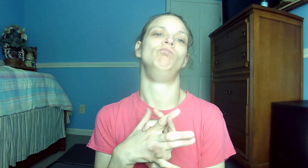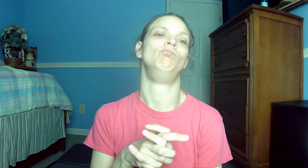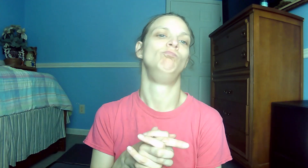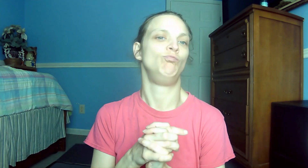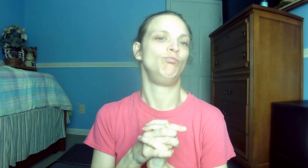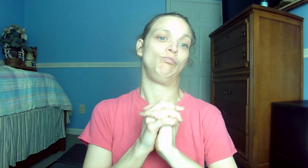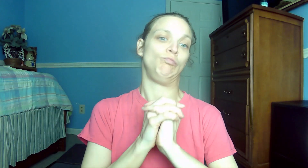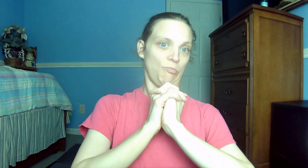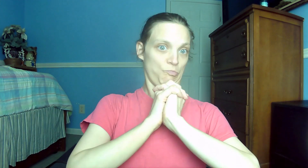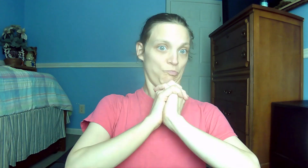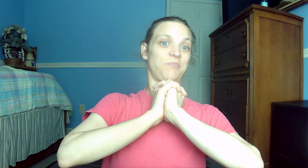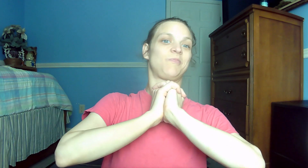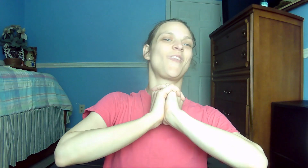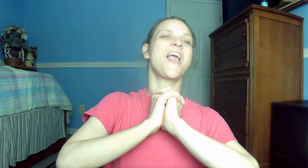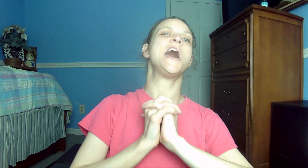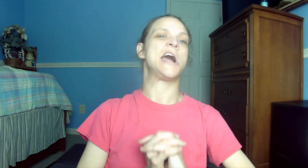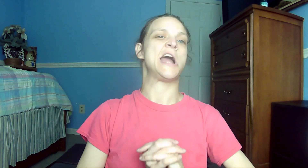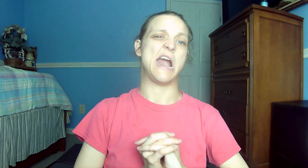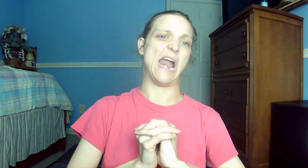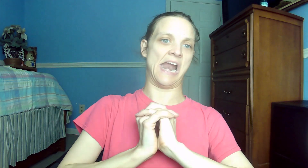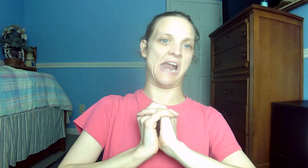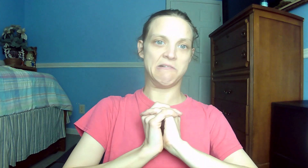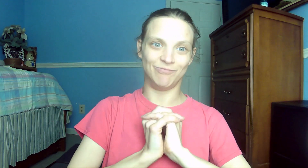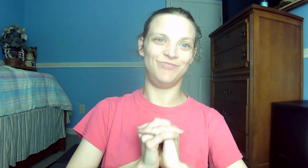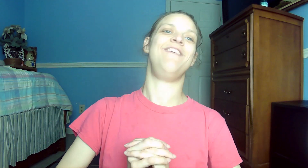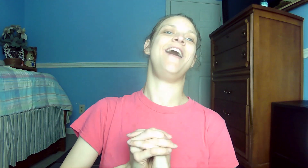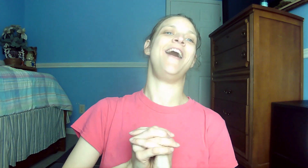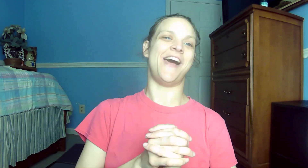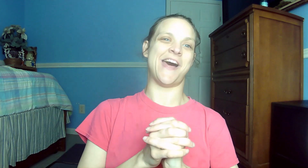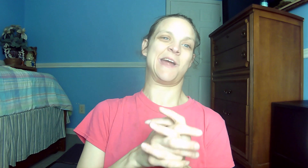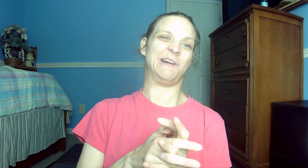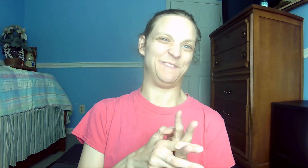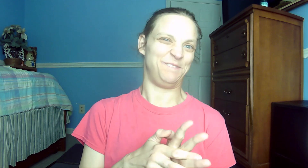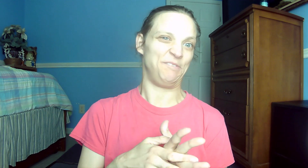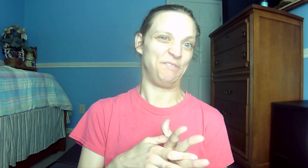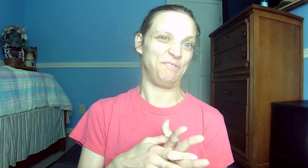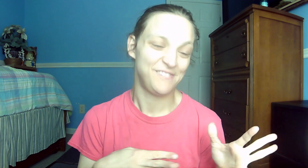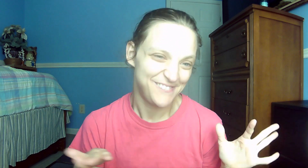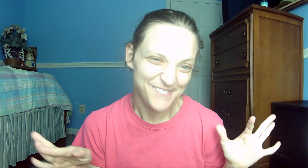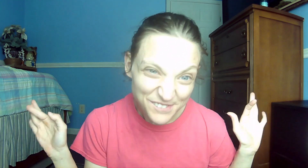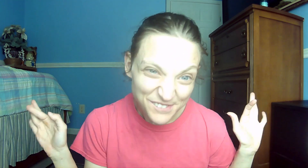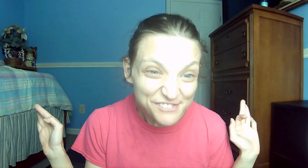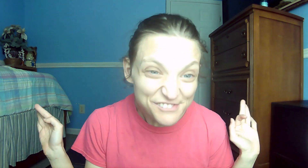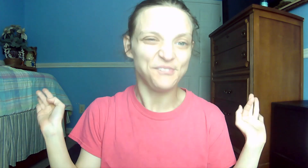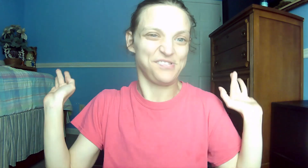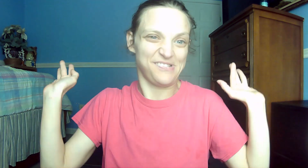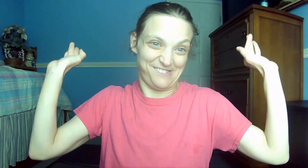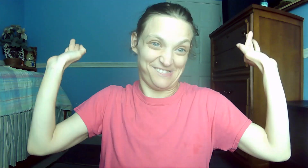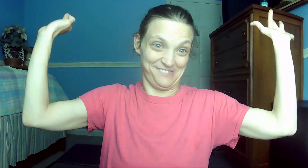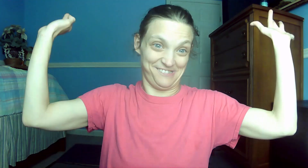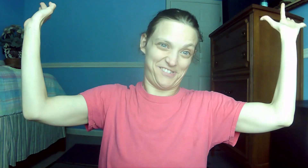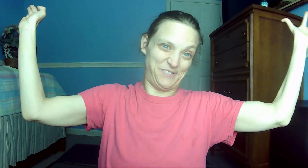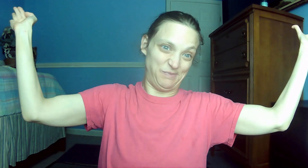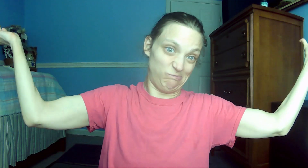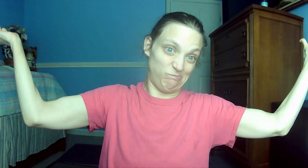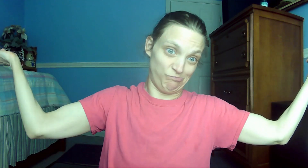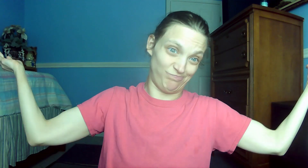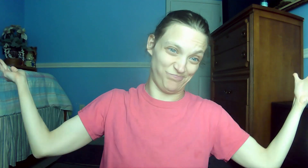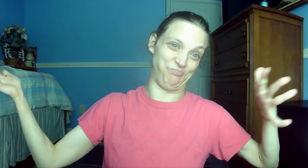to the Father except through me. 49. Acts 4.12 Salvation is found in no one else, for there is